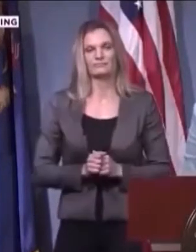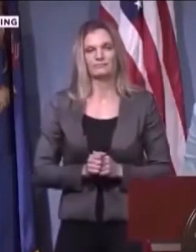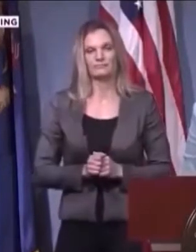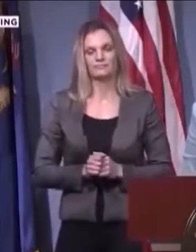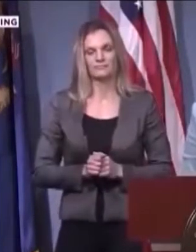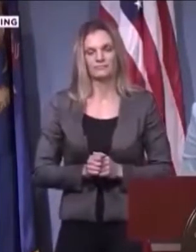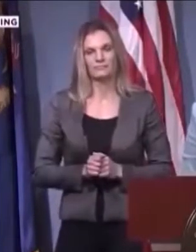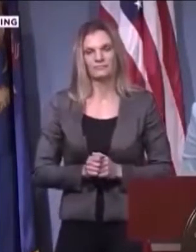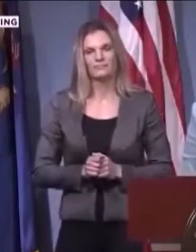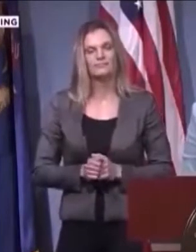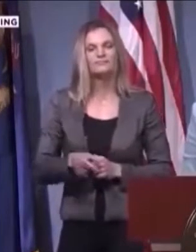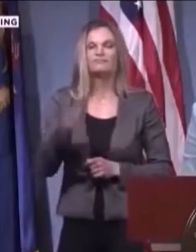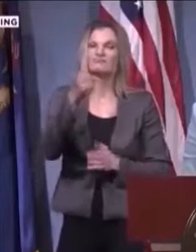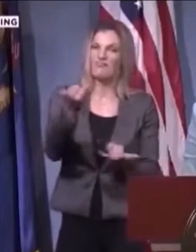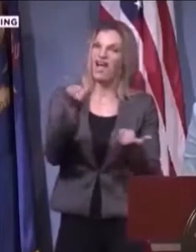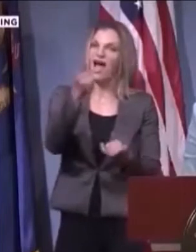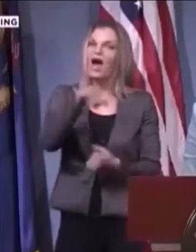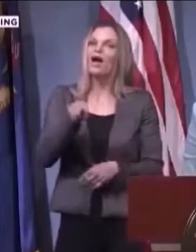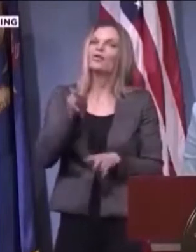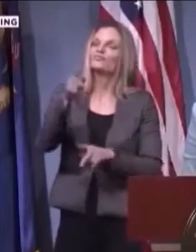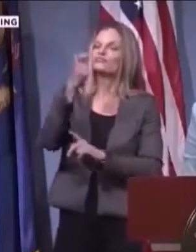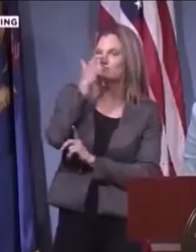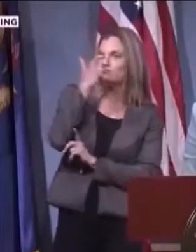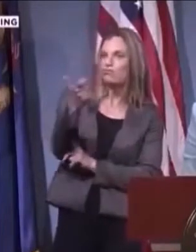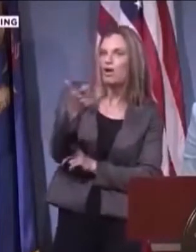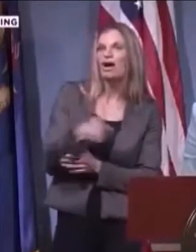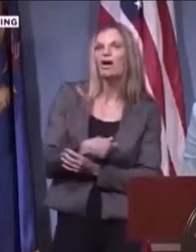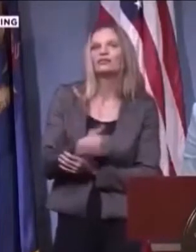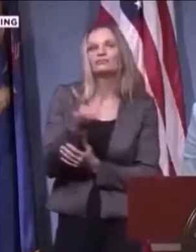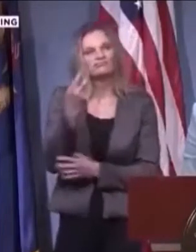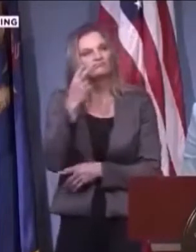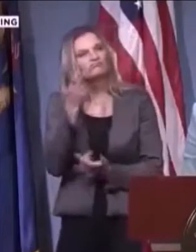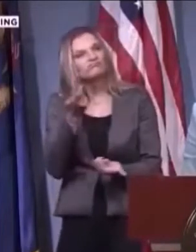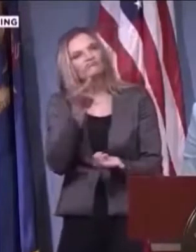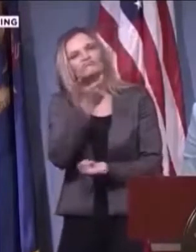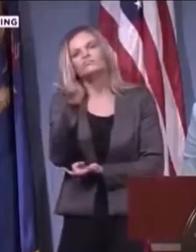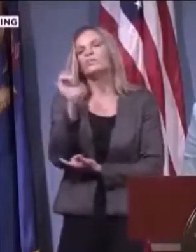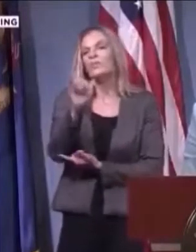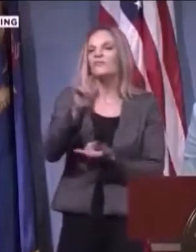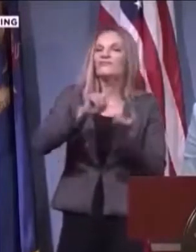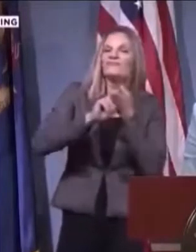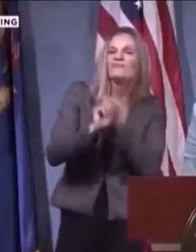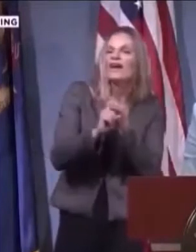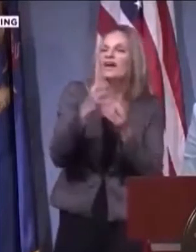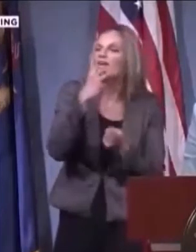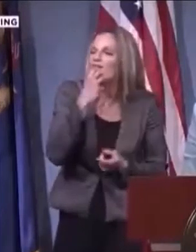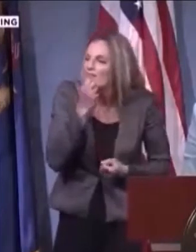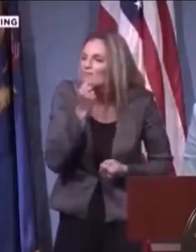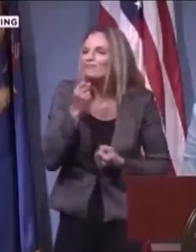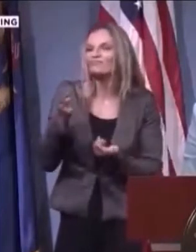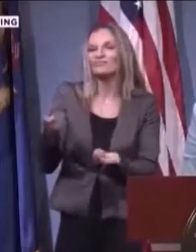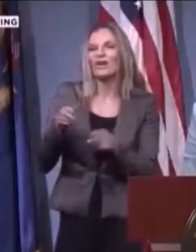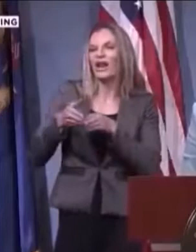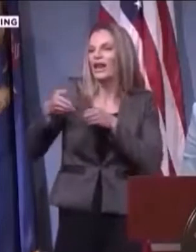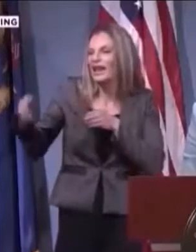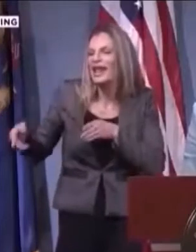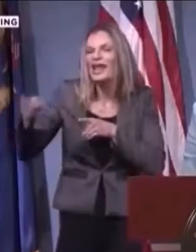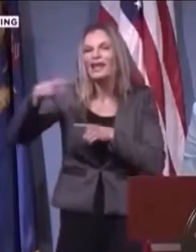this is something I absolutely didn't expect her to say but she is saying